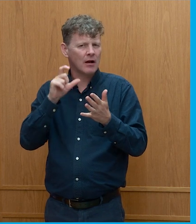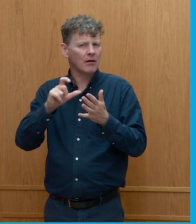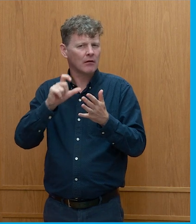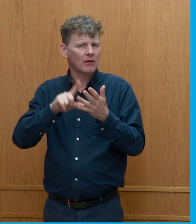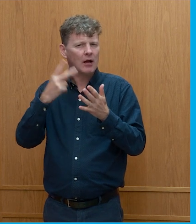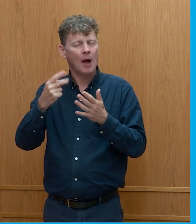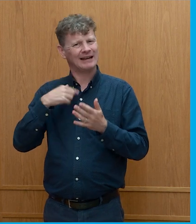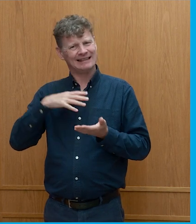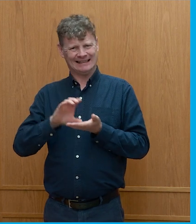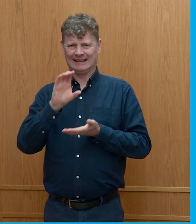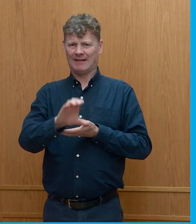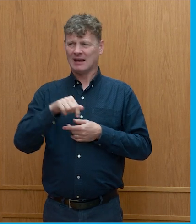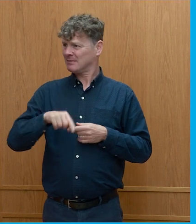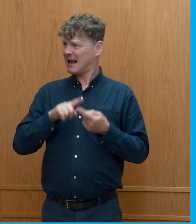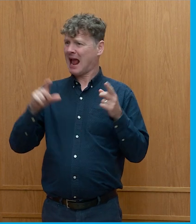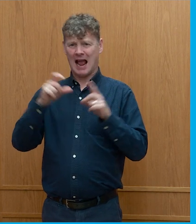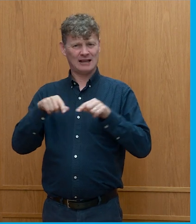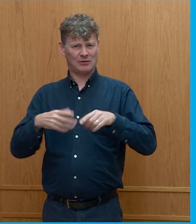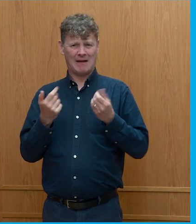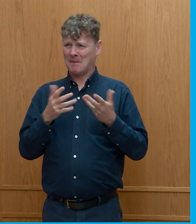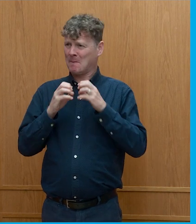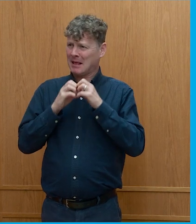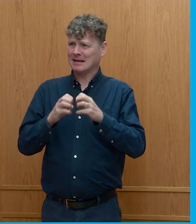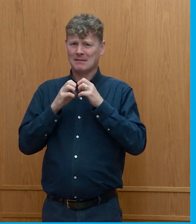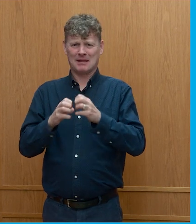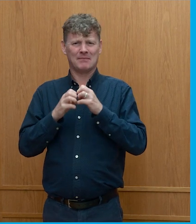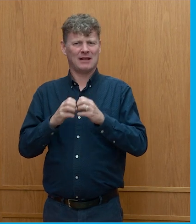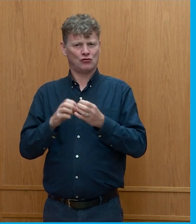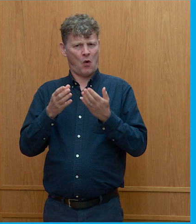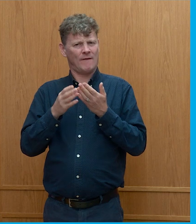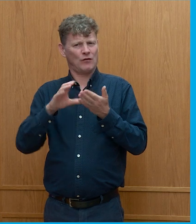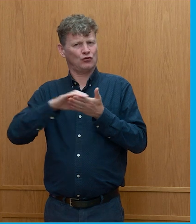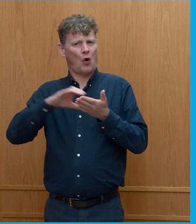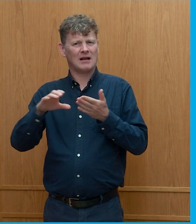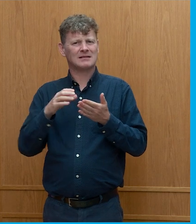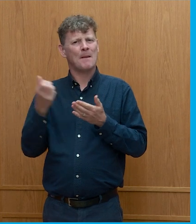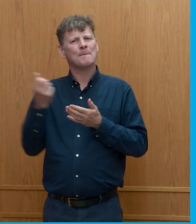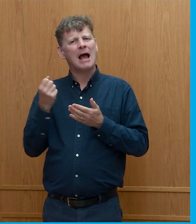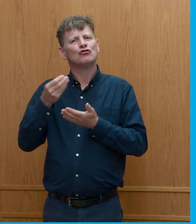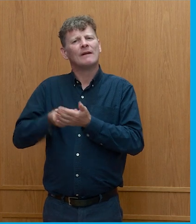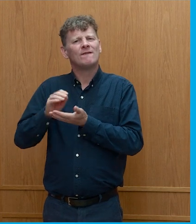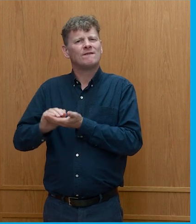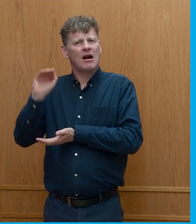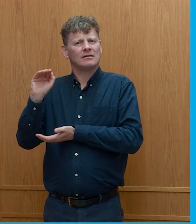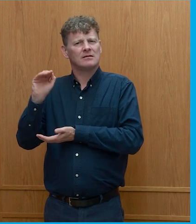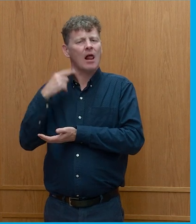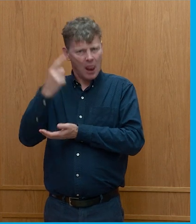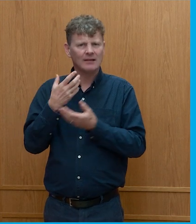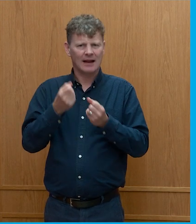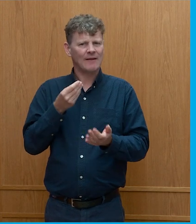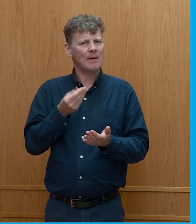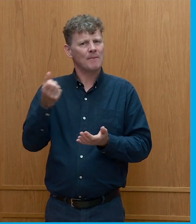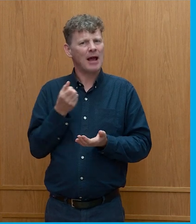sitting in edinburgh where there's millions and billions of dollars of pension funds and london is pension funds and those pension funds go